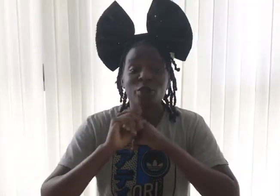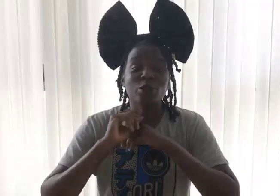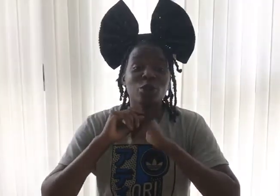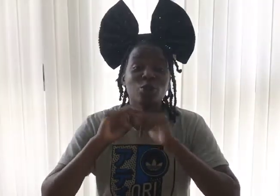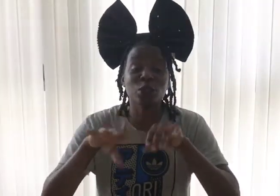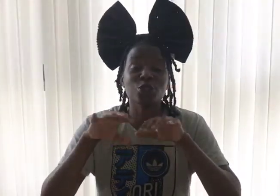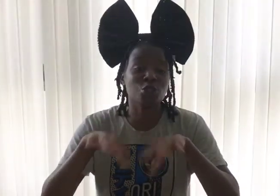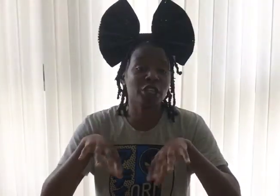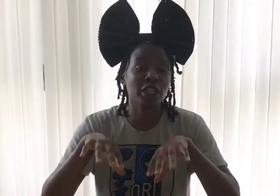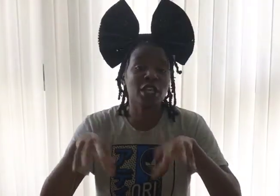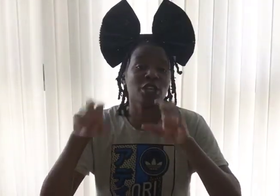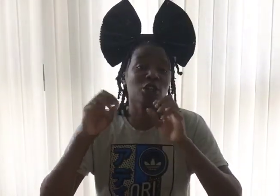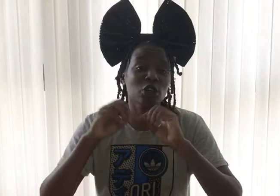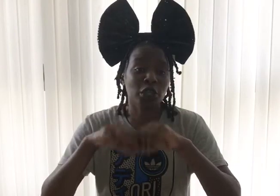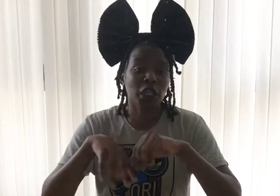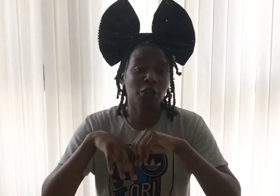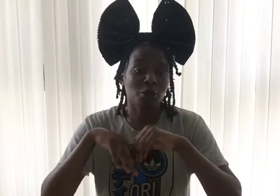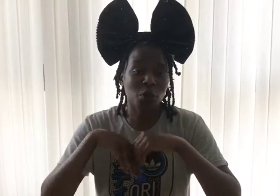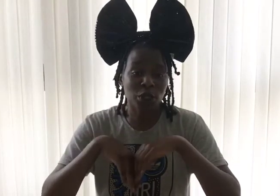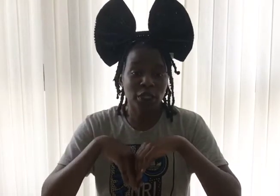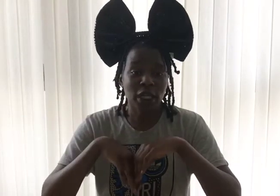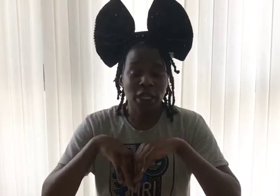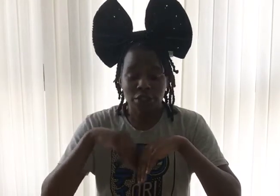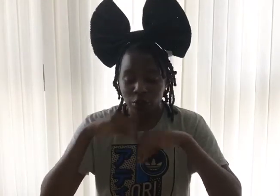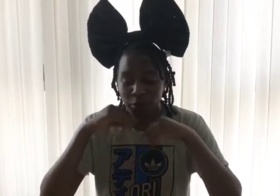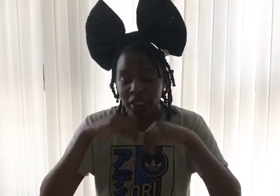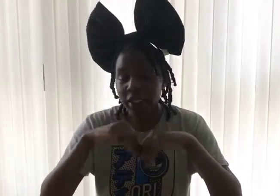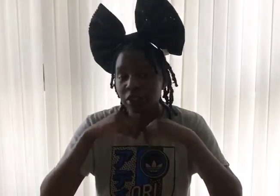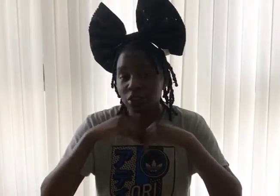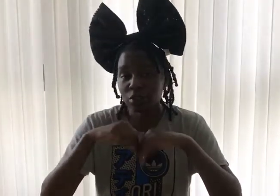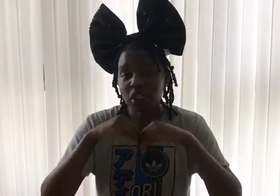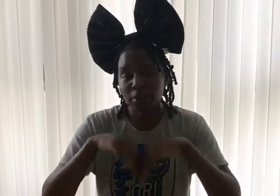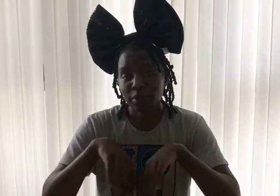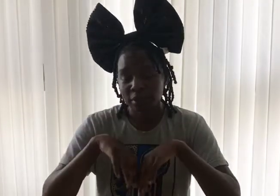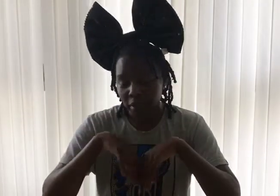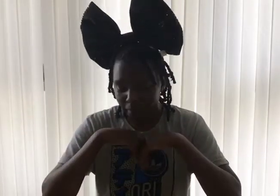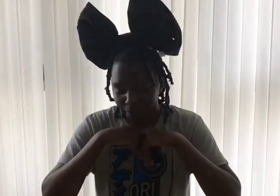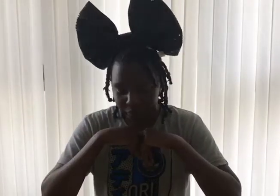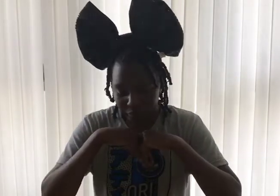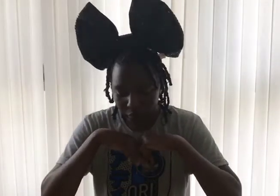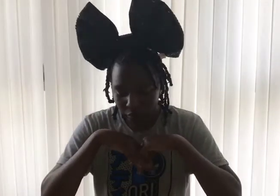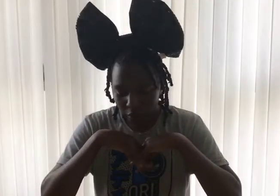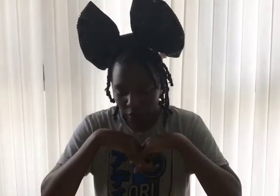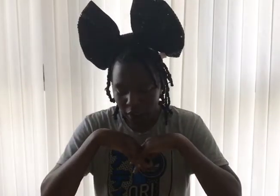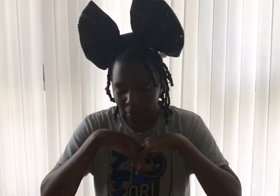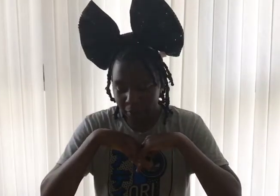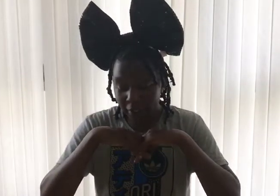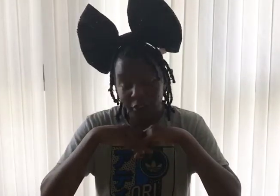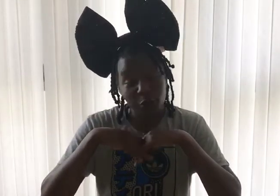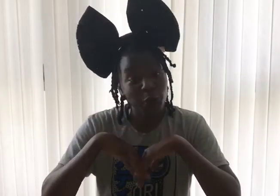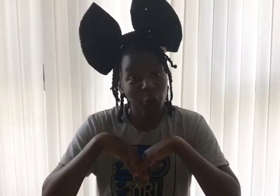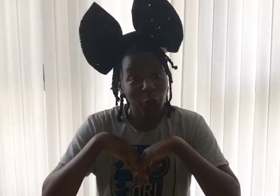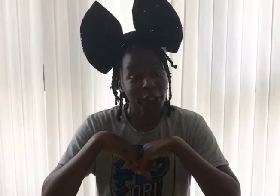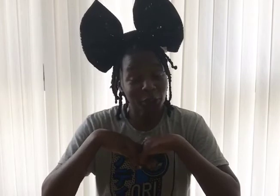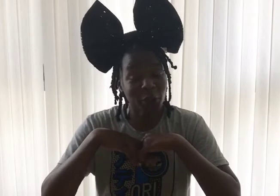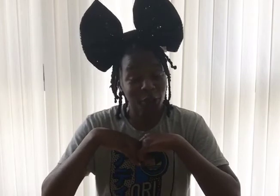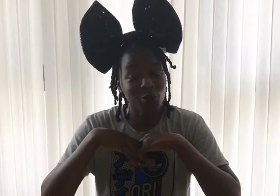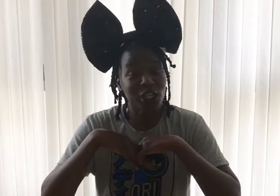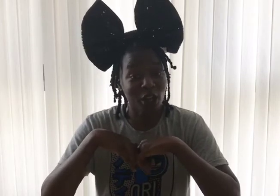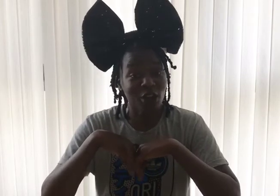all enjoying looking at your work. So please do keep posting and doing your work and working really hard.